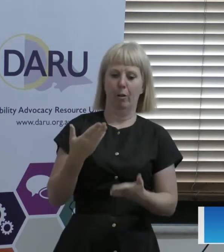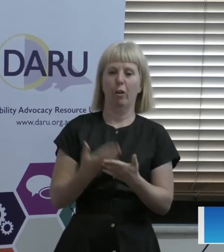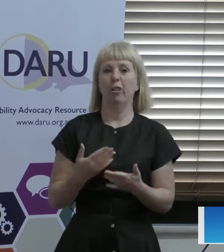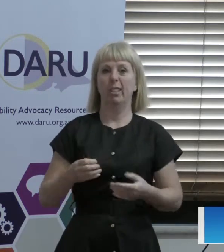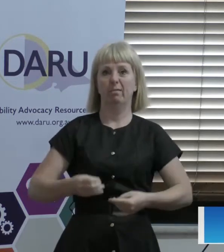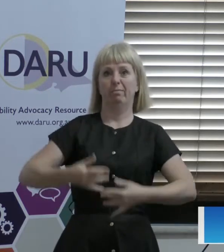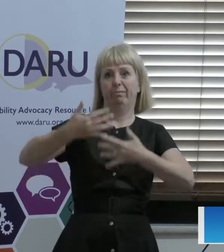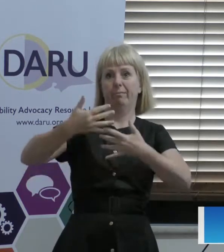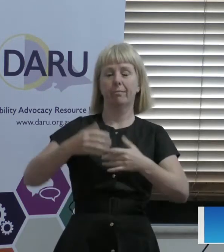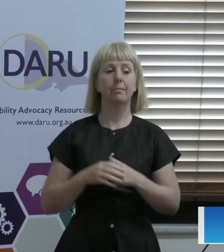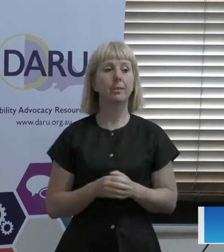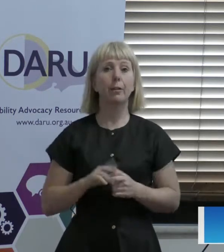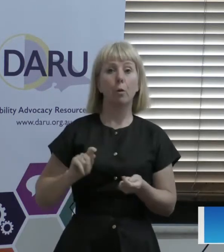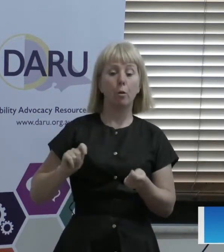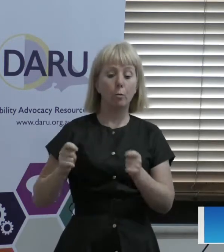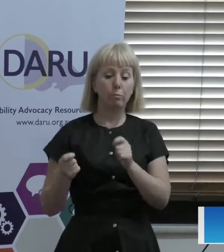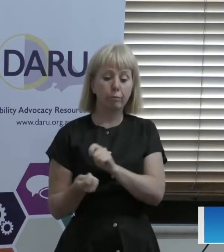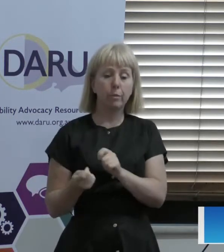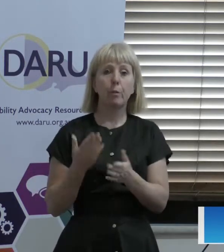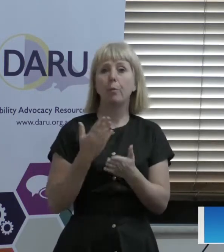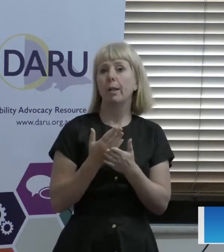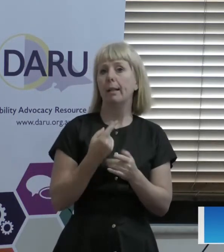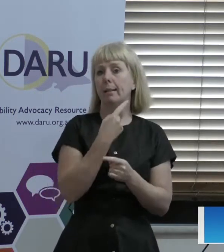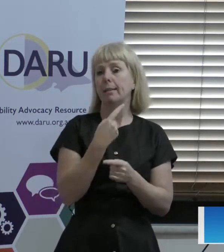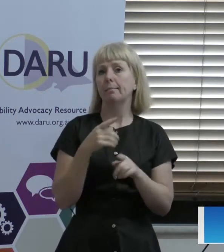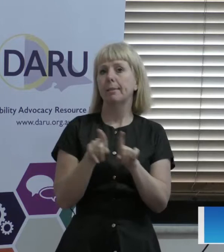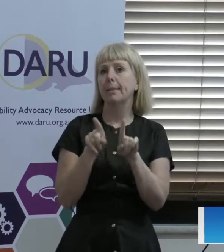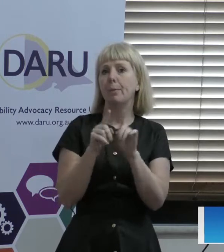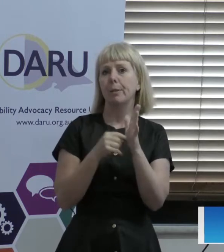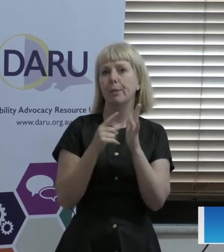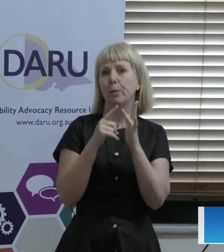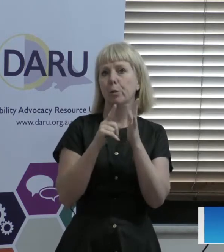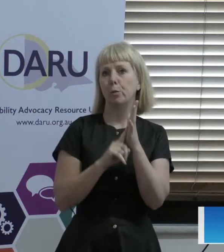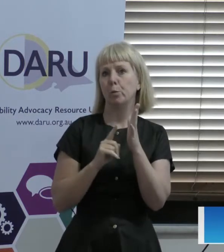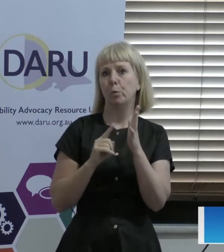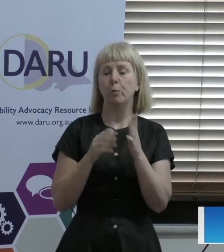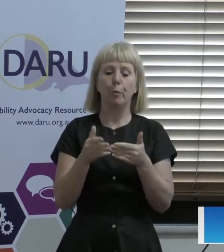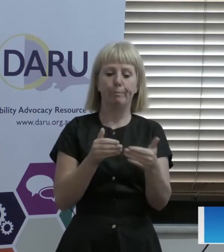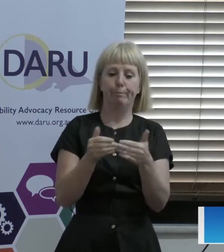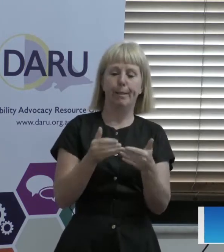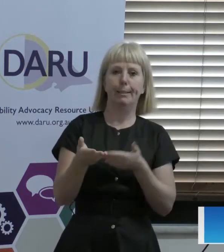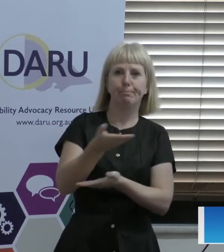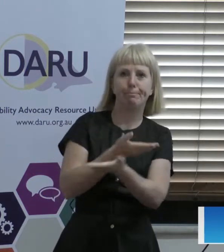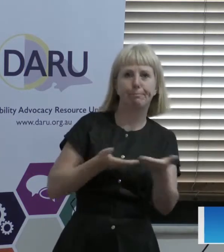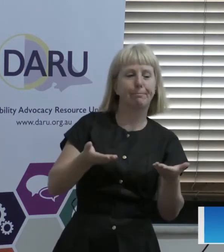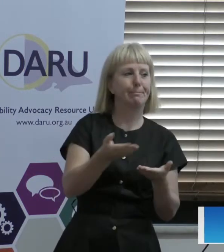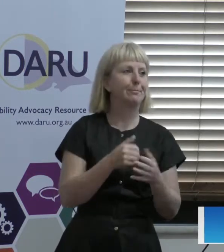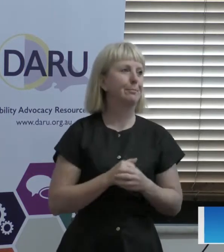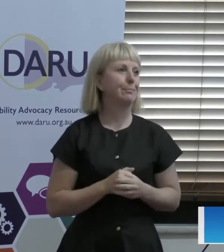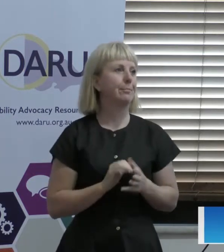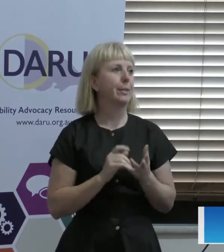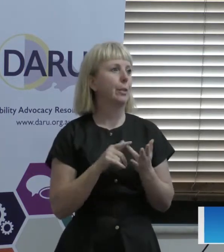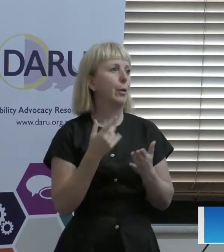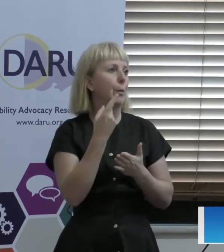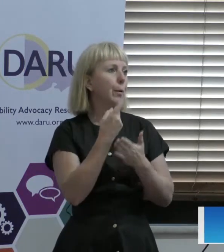of refining it, we're basically using a tool set for managing discussions, which is as it is. So all we're